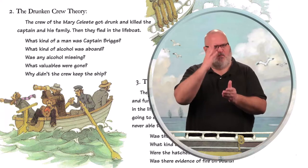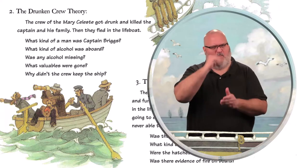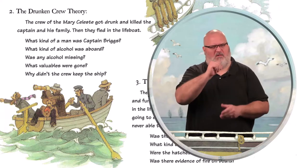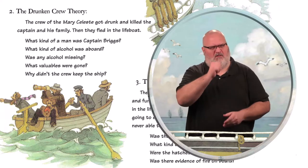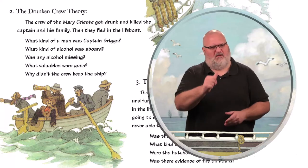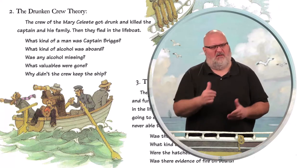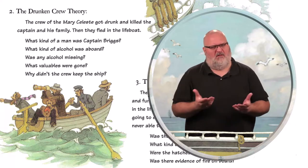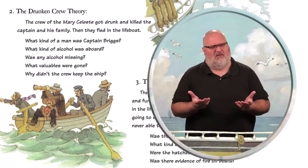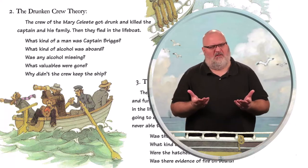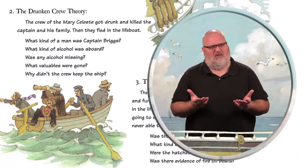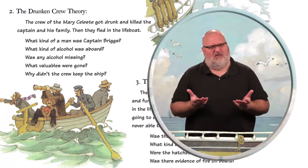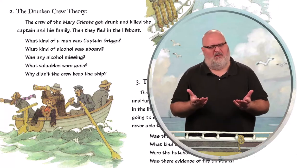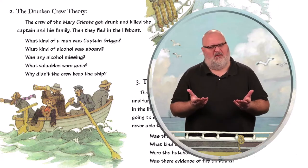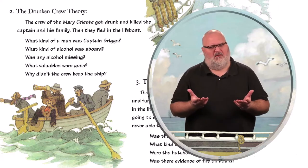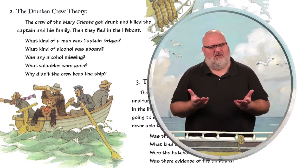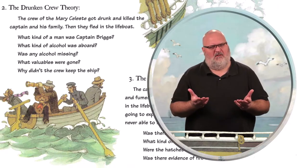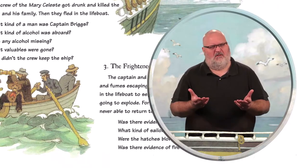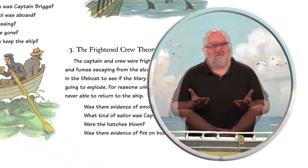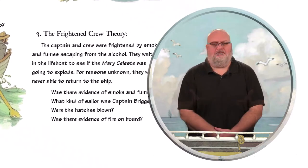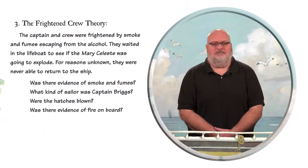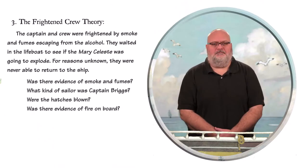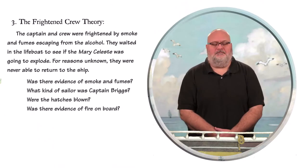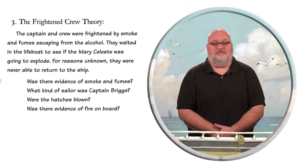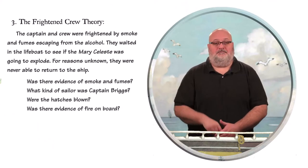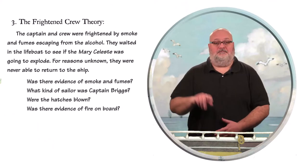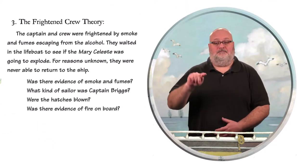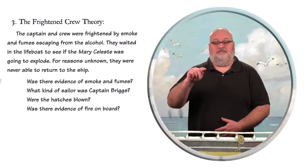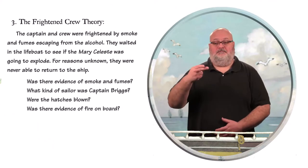Why didn't the crew keep the ship?